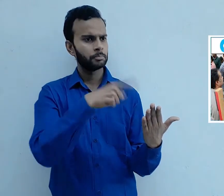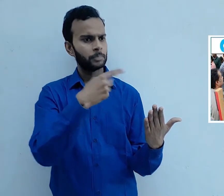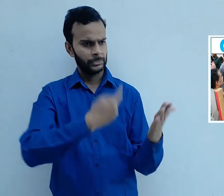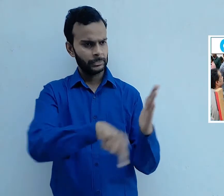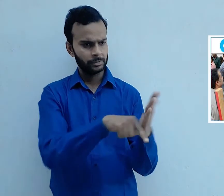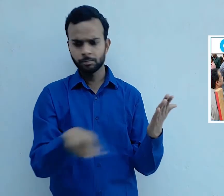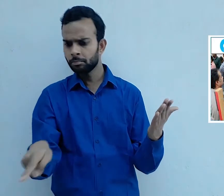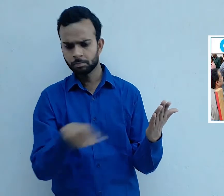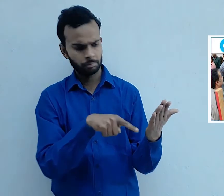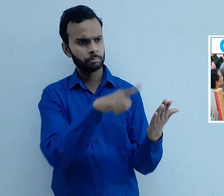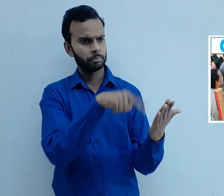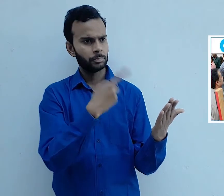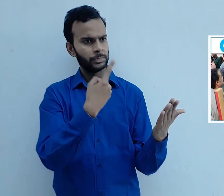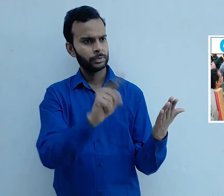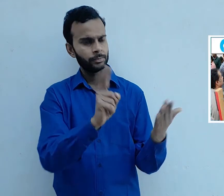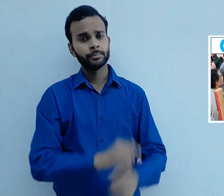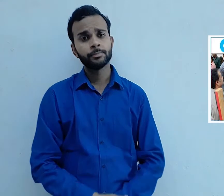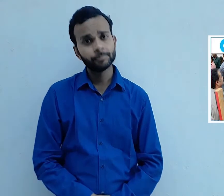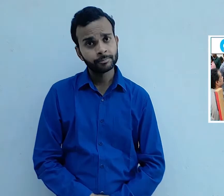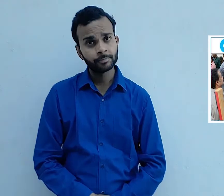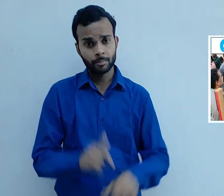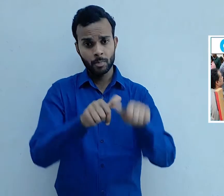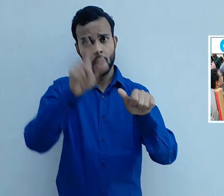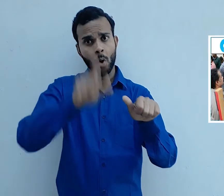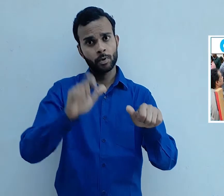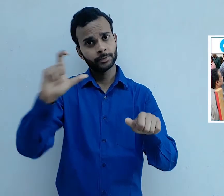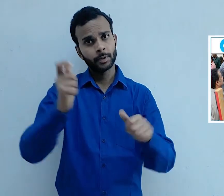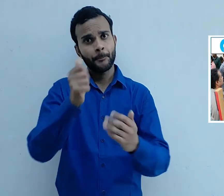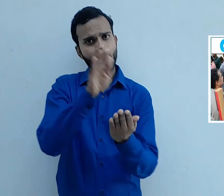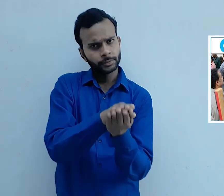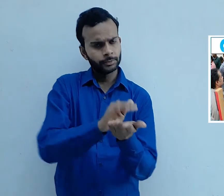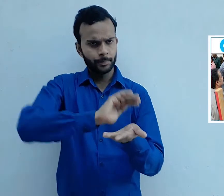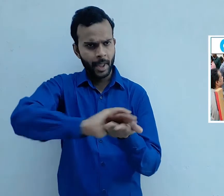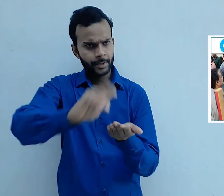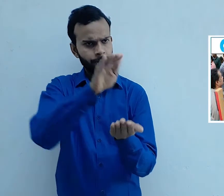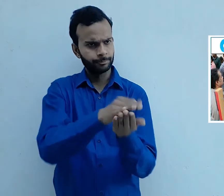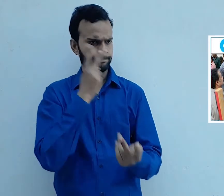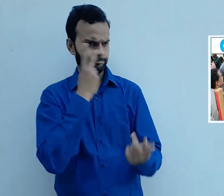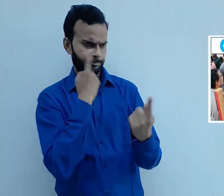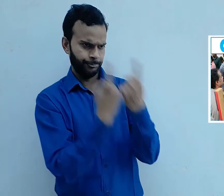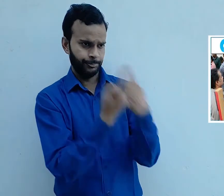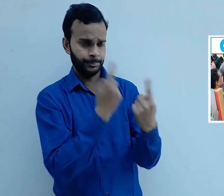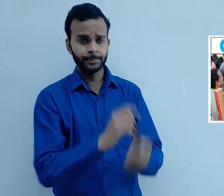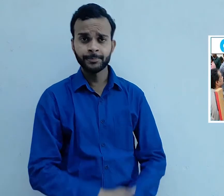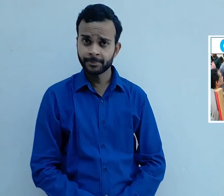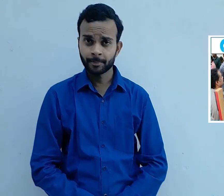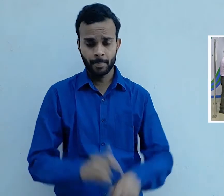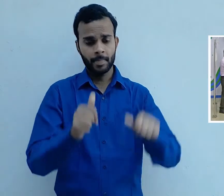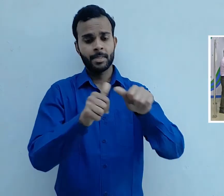for the verification of customer's passbook. It gives quick information to the customers about their bank deposits.